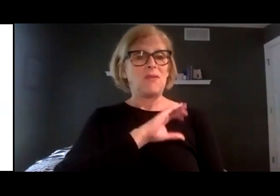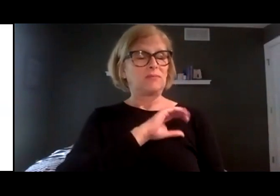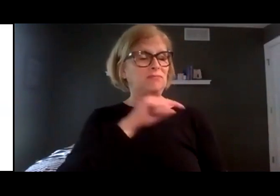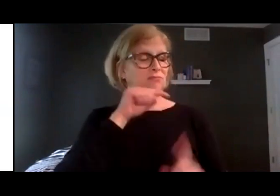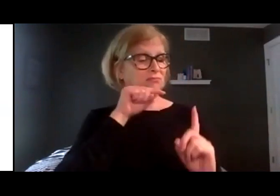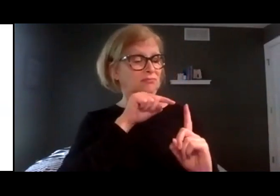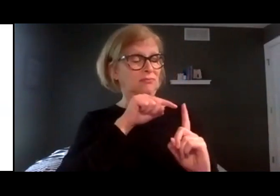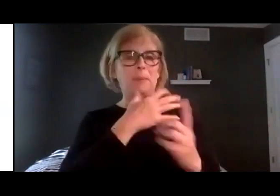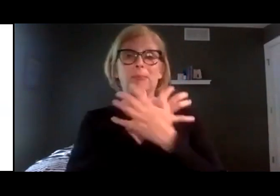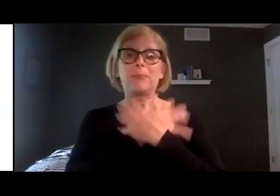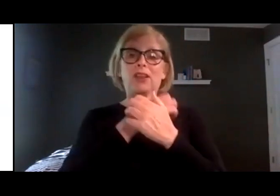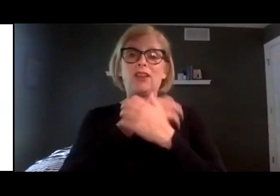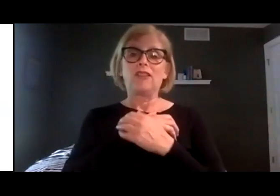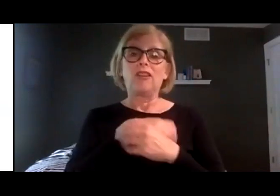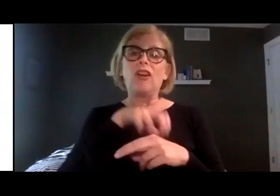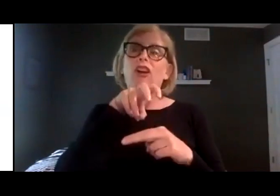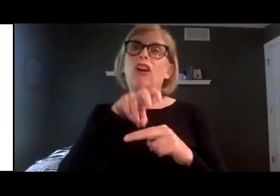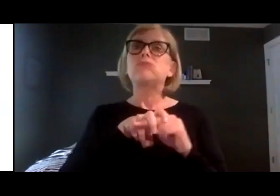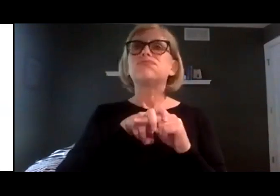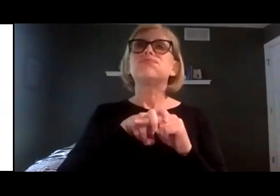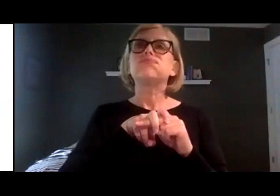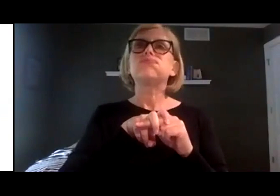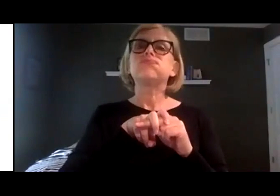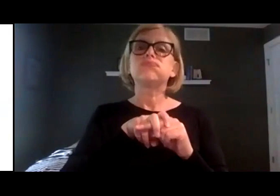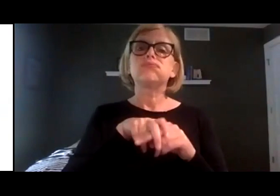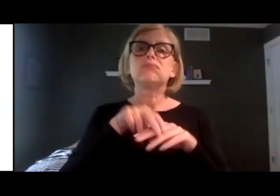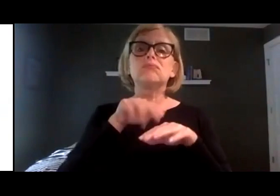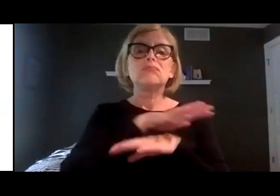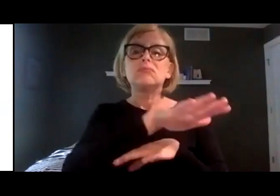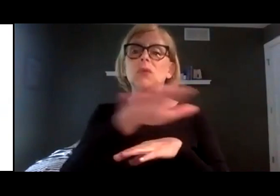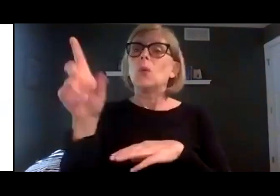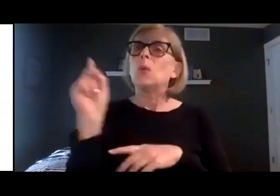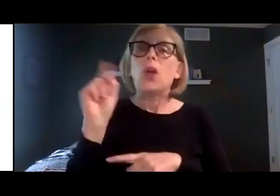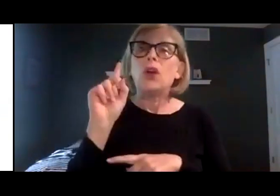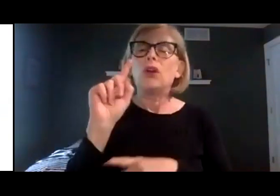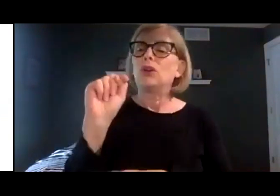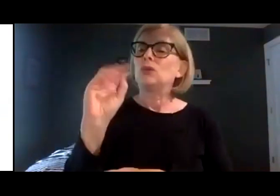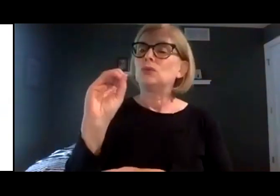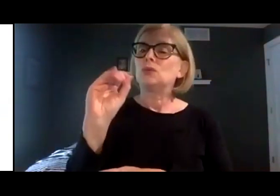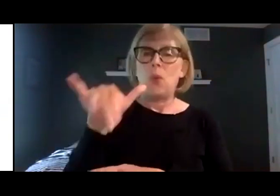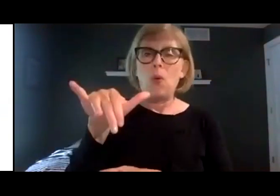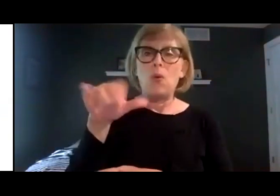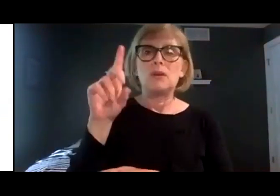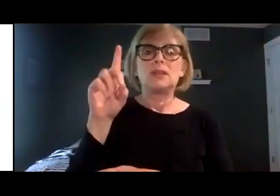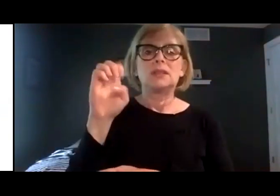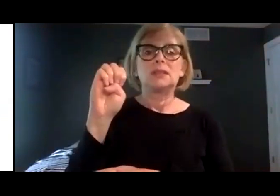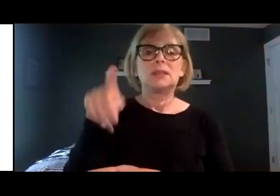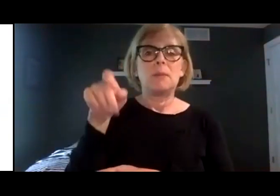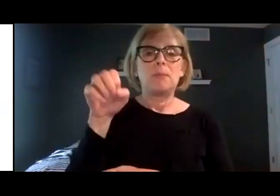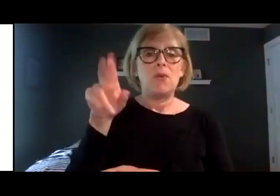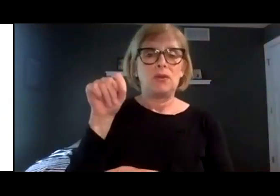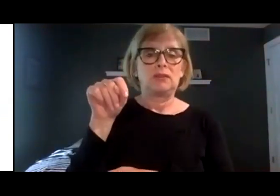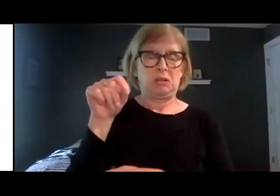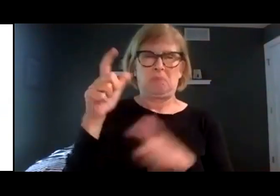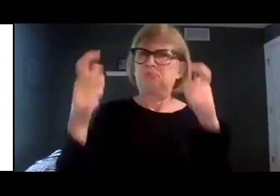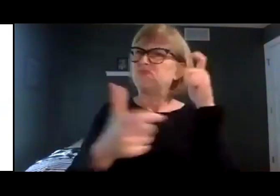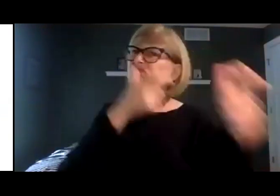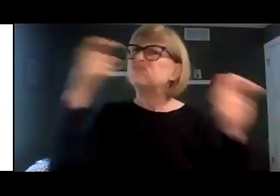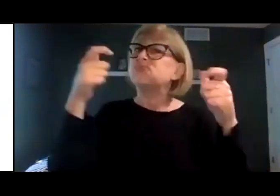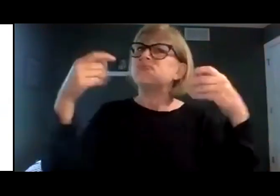Corduroy is a bear who once lived in the toy department of a big store.